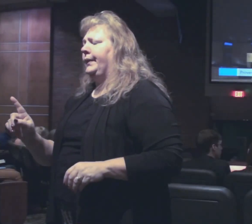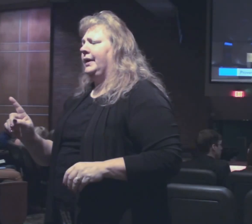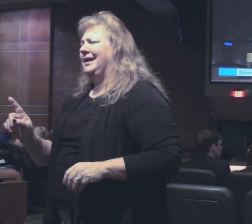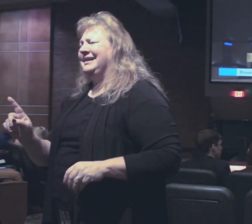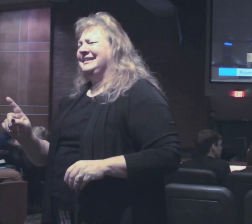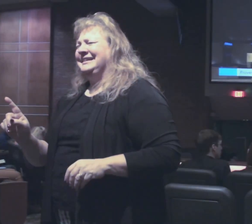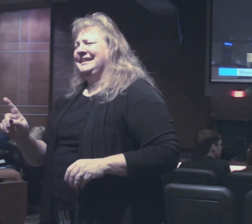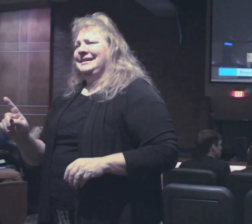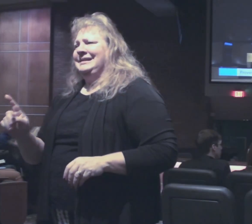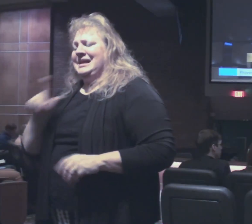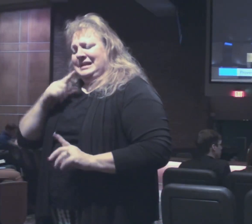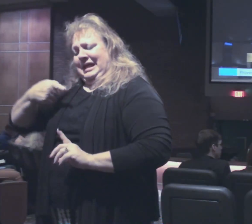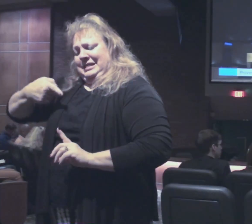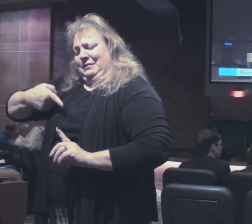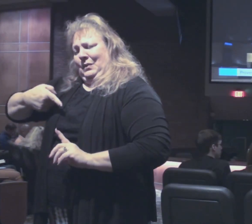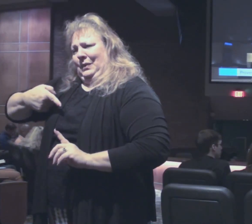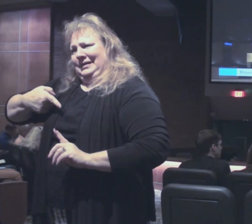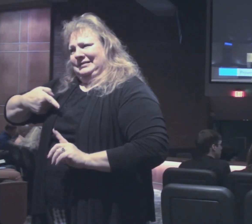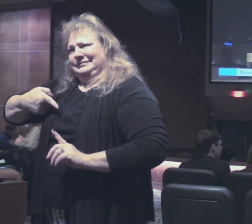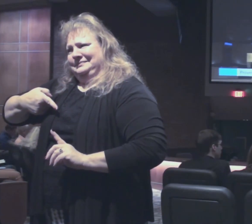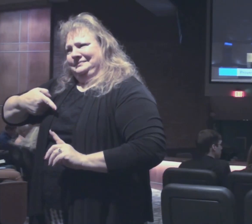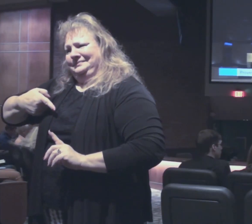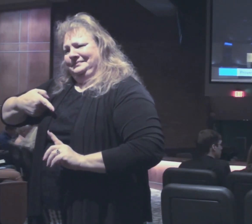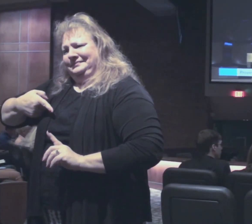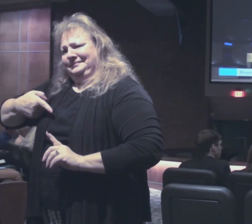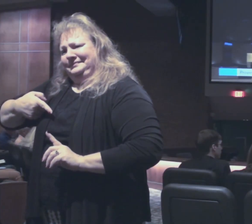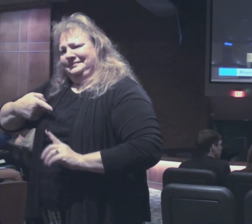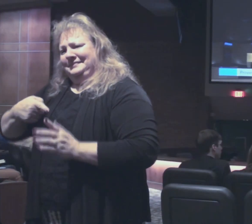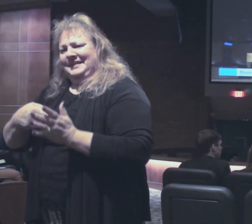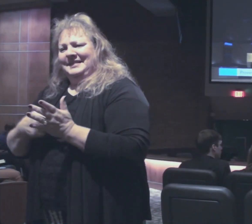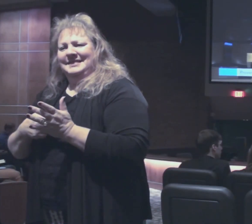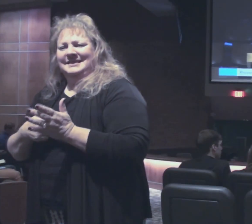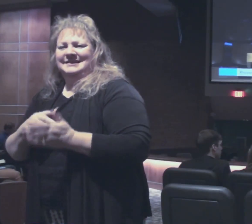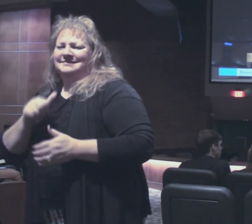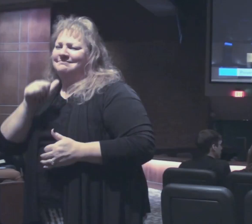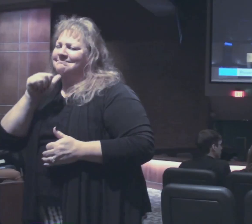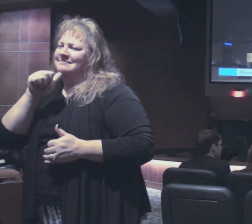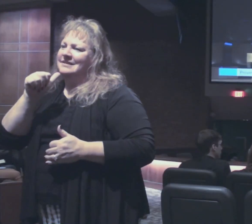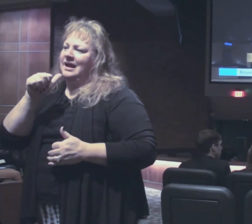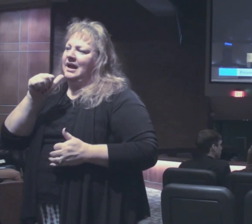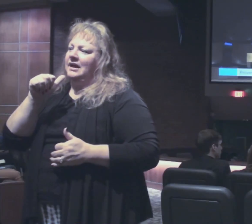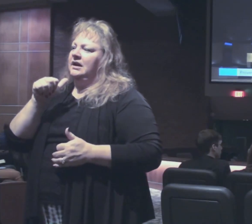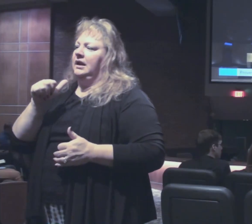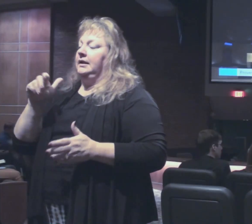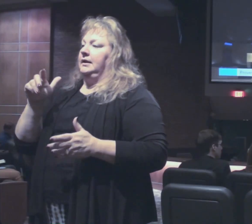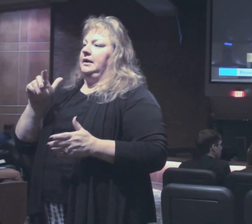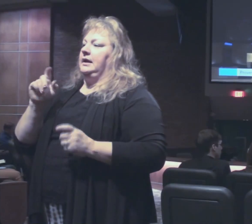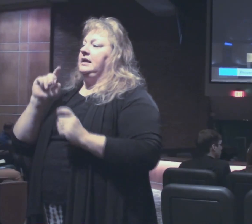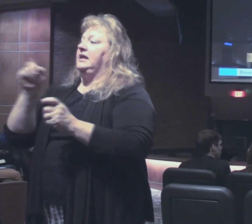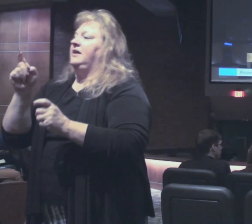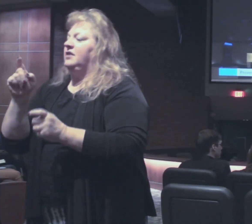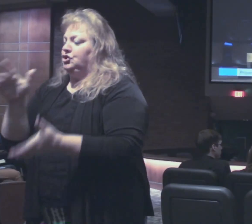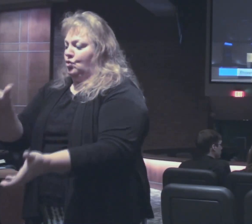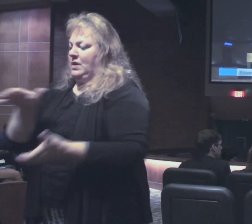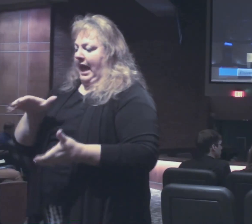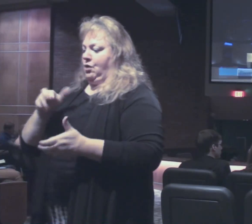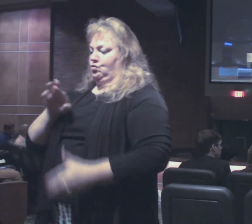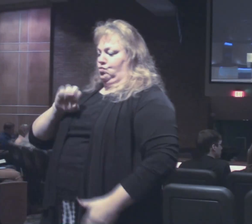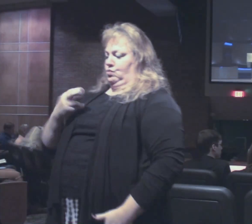Well, that's not the point here either. This isn't a get rich scheme.